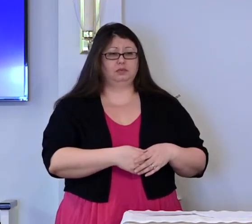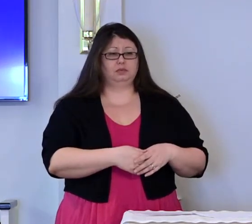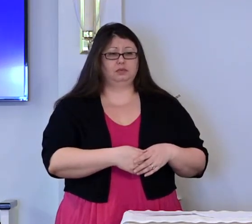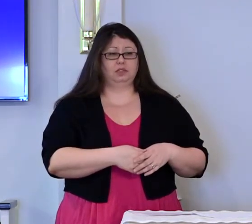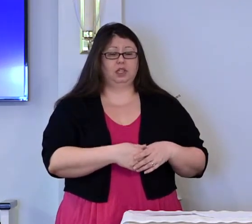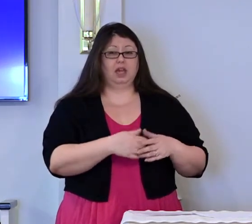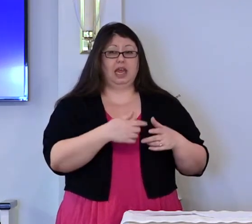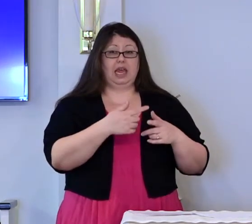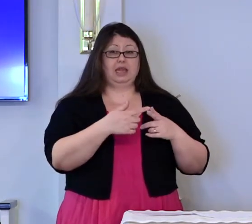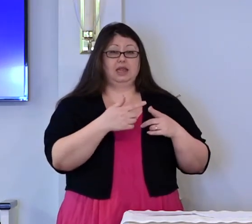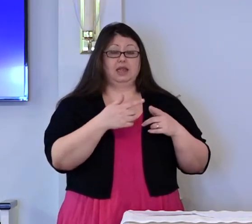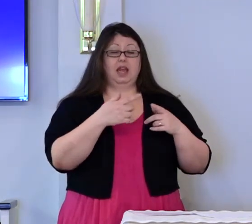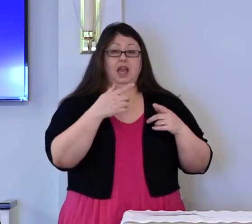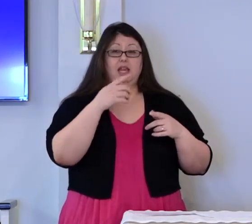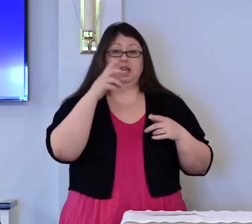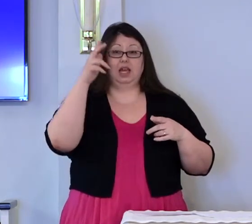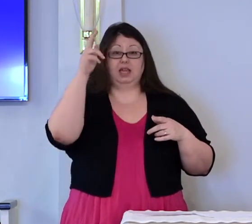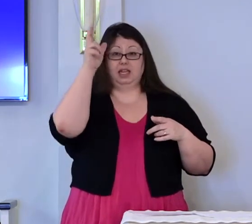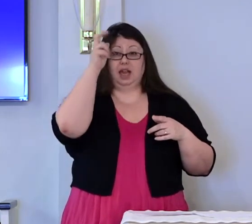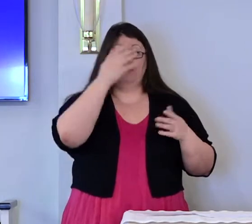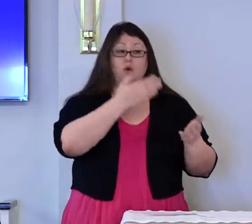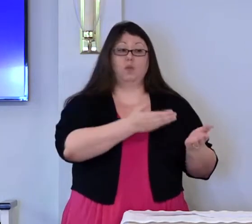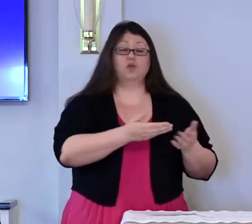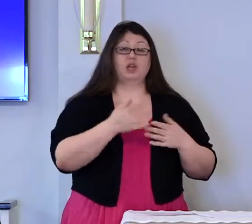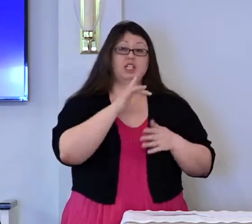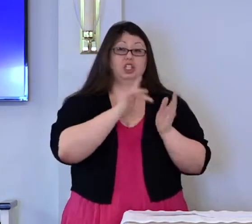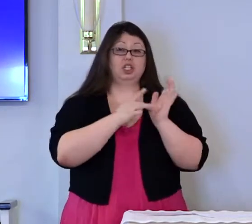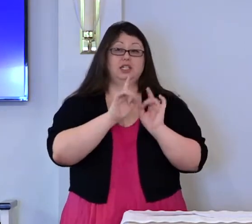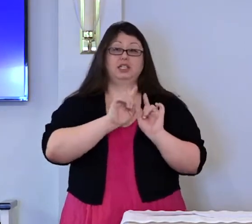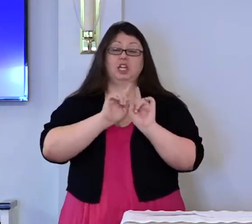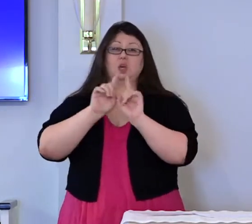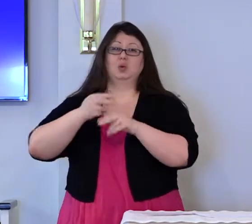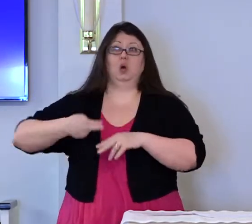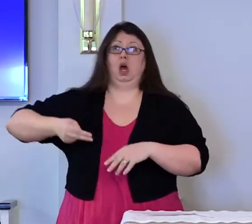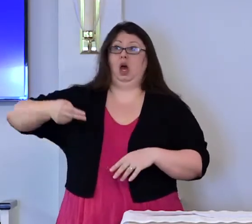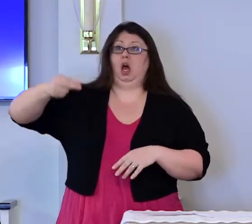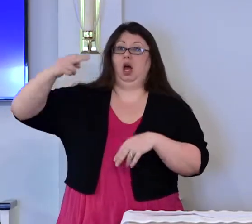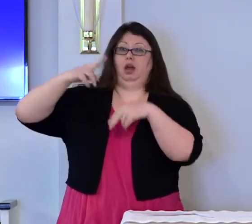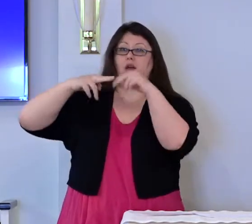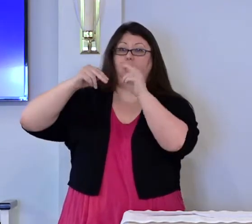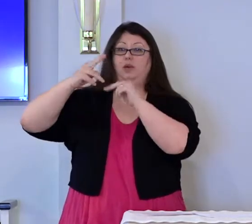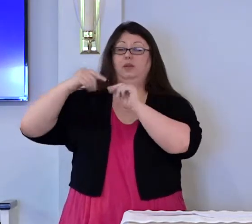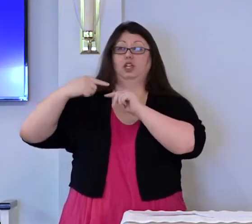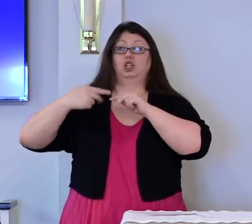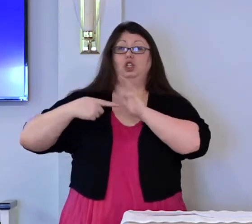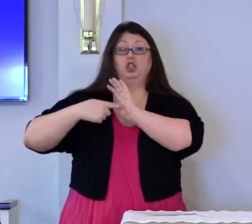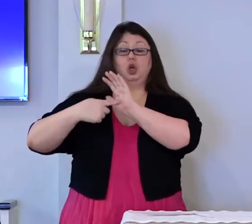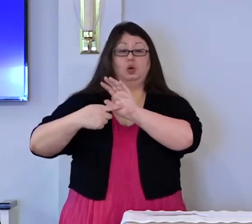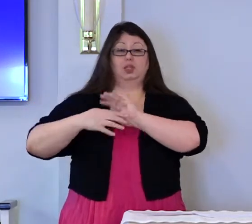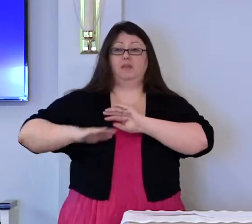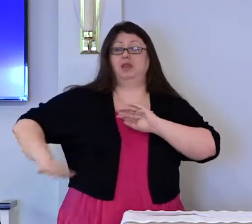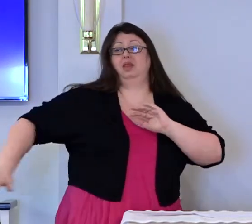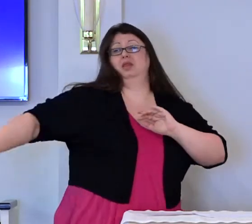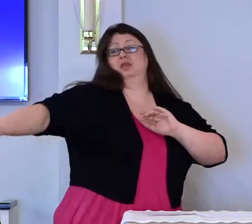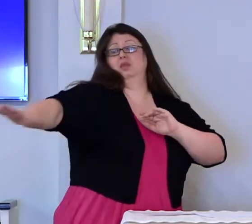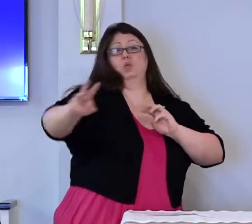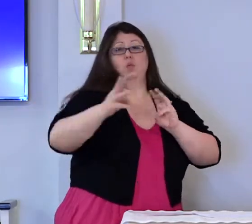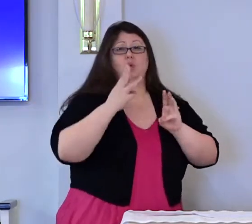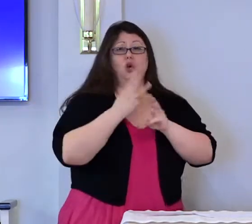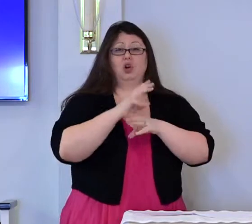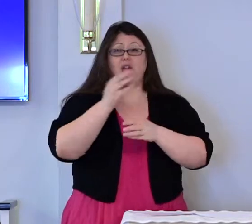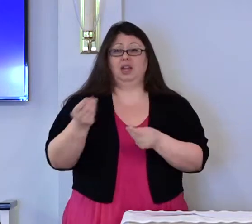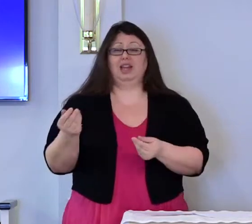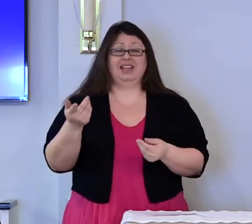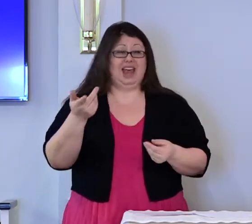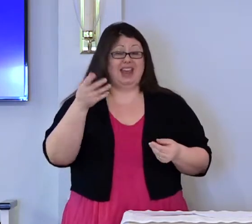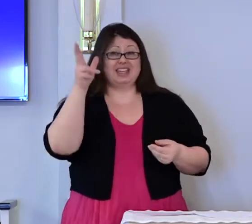Then he takes him to the high place and shows him the kingdom of the world and says, you